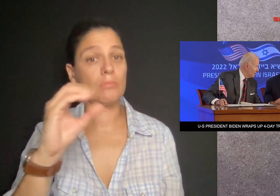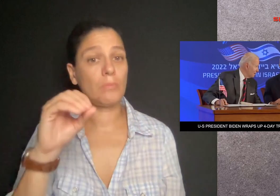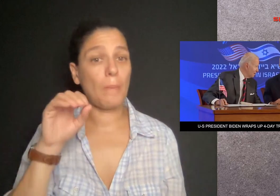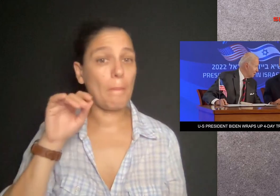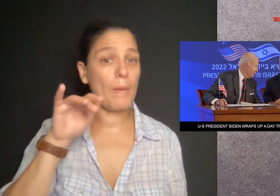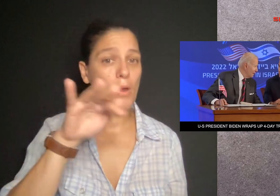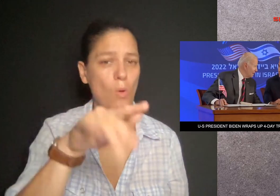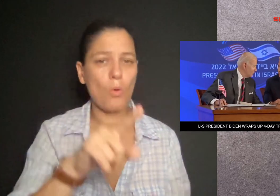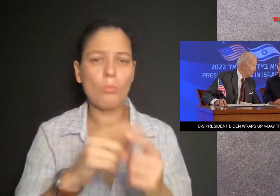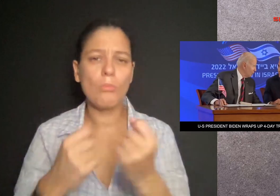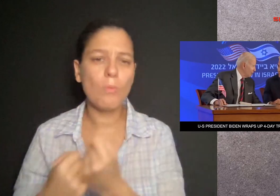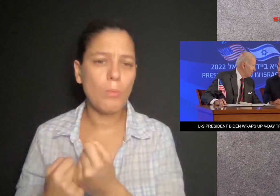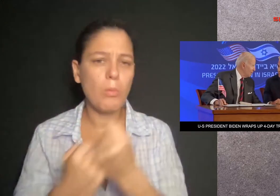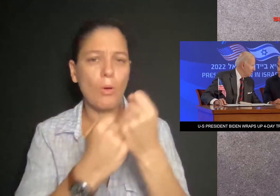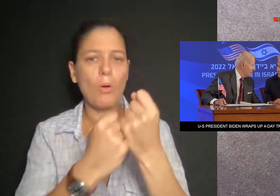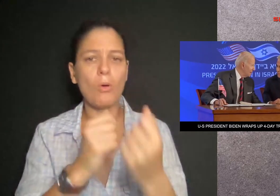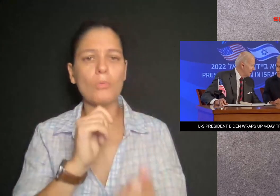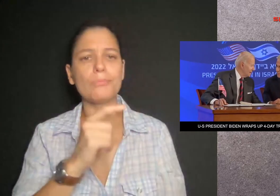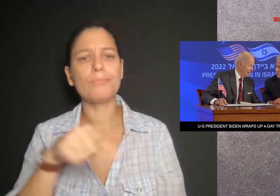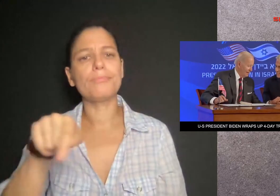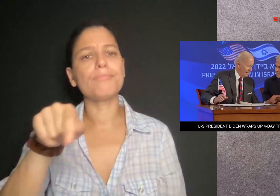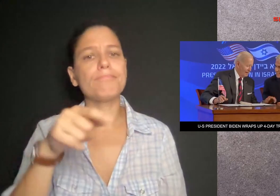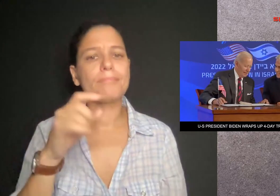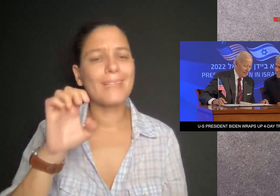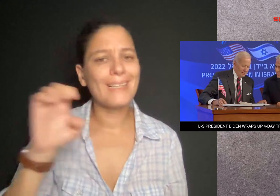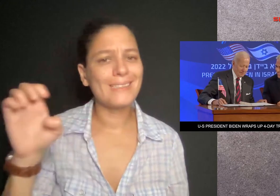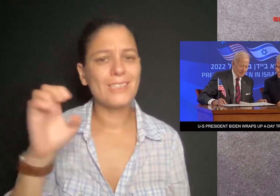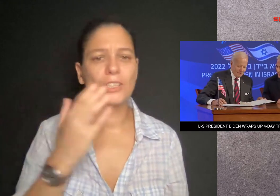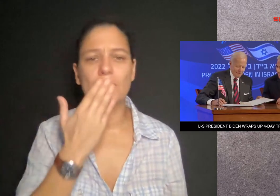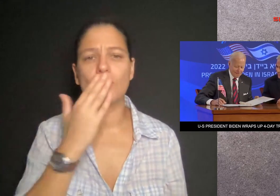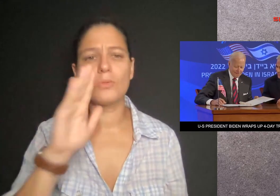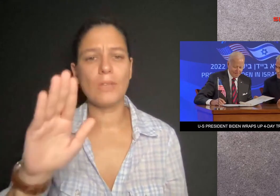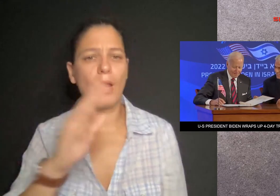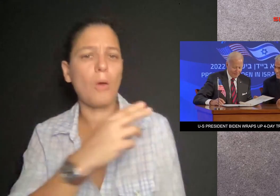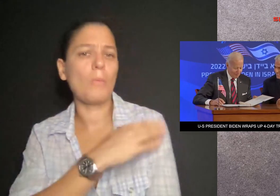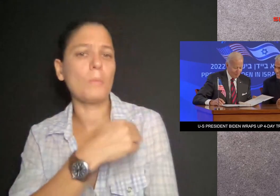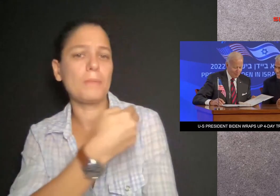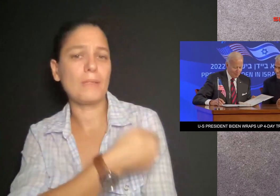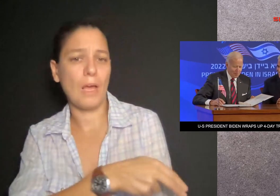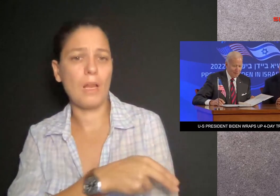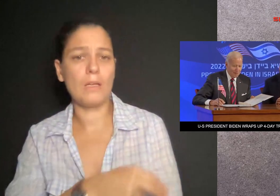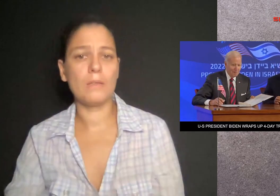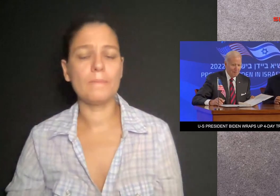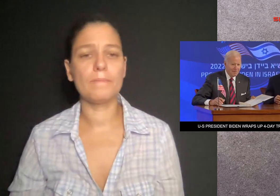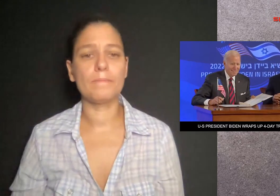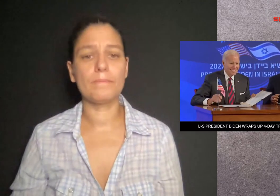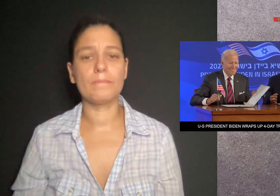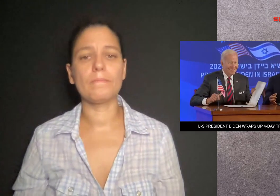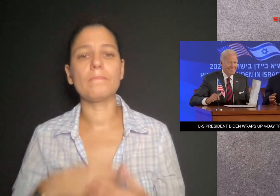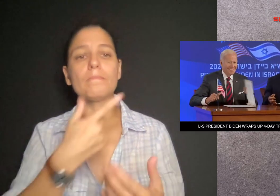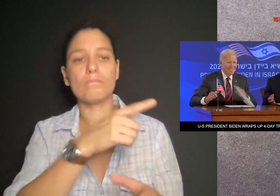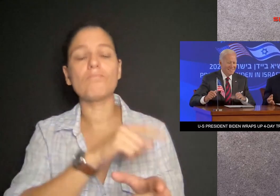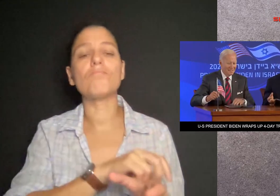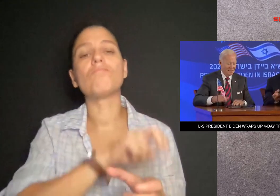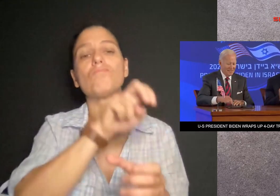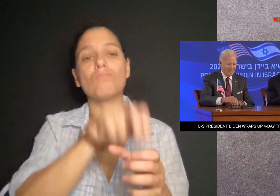approve 100 million dollars in support to the East Jerusalem hospital